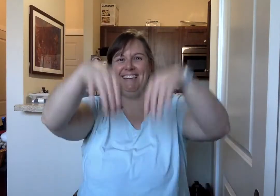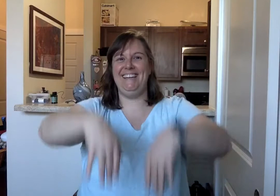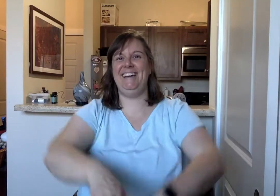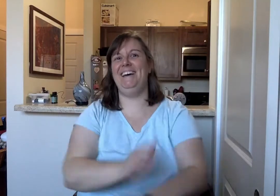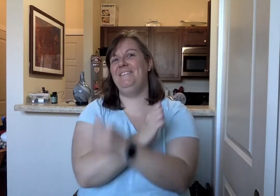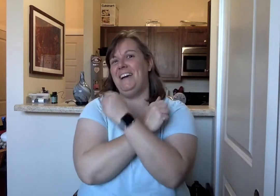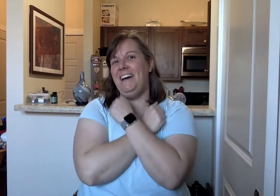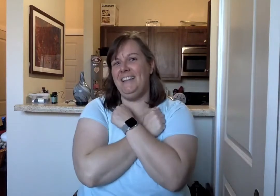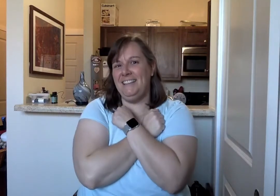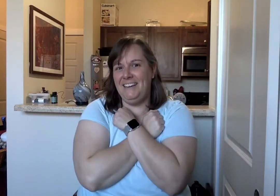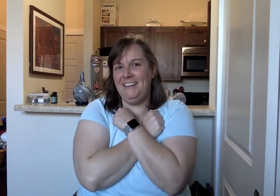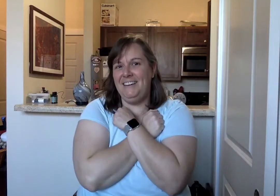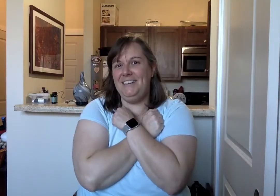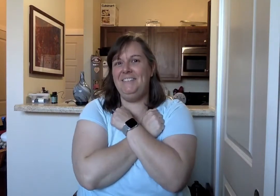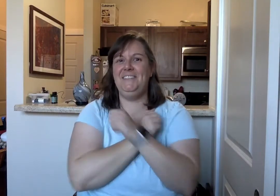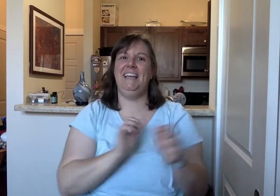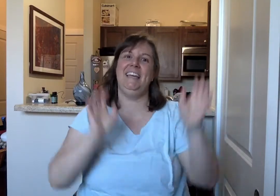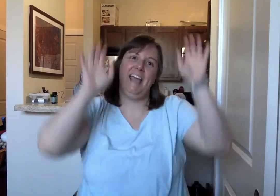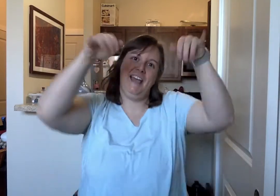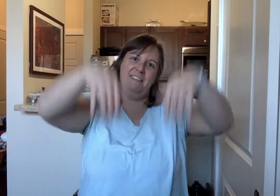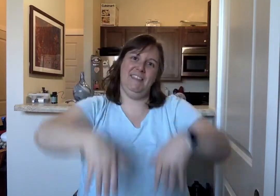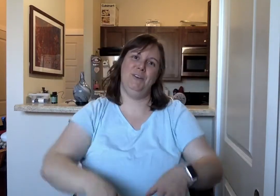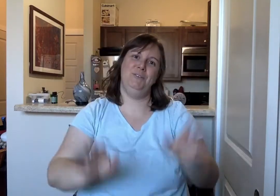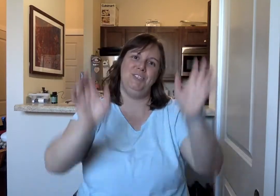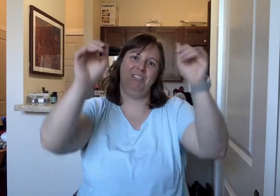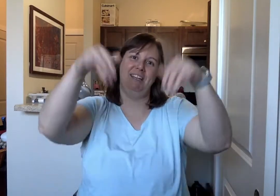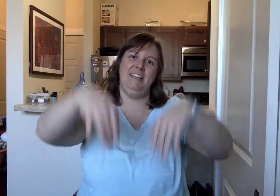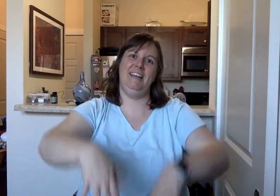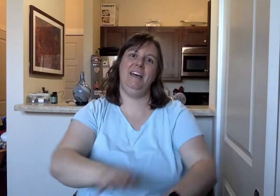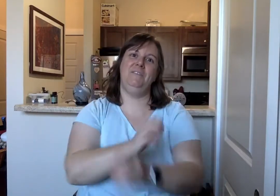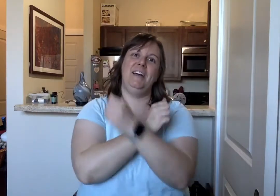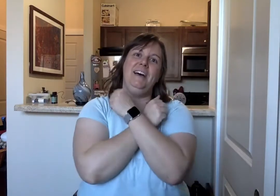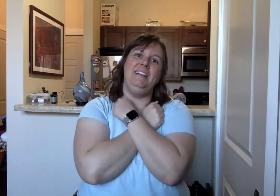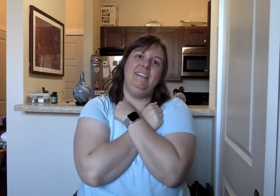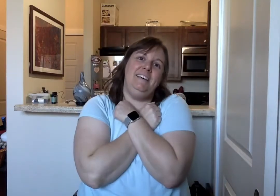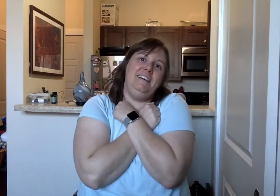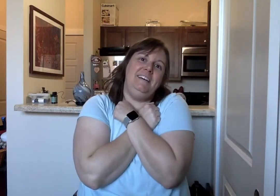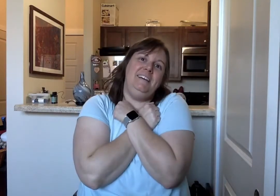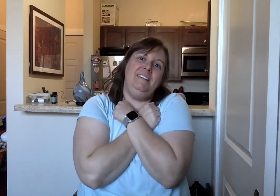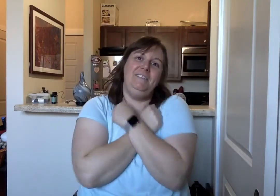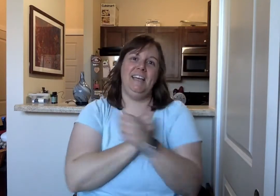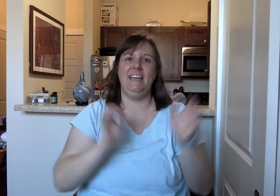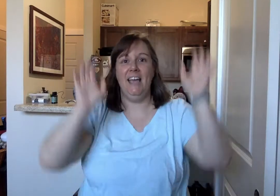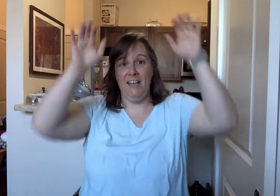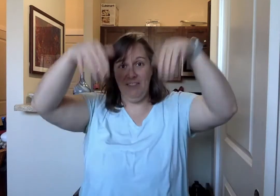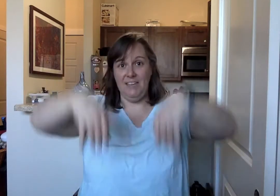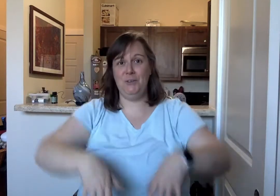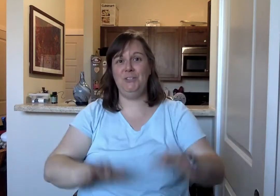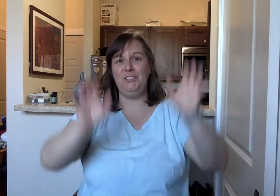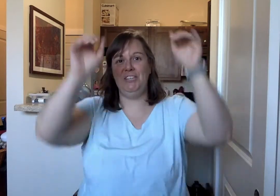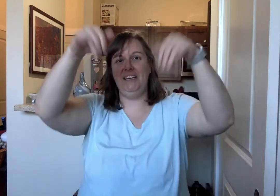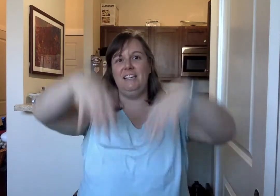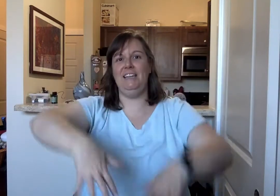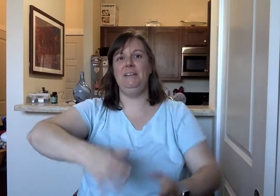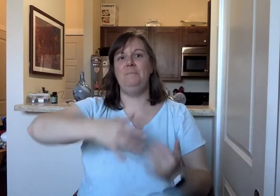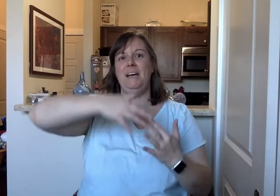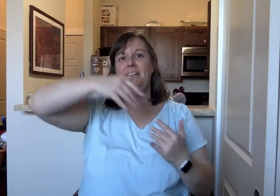in my